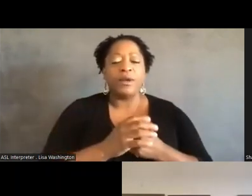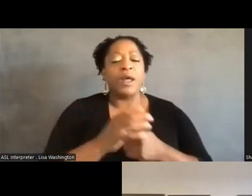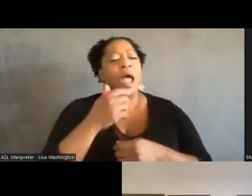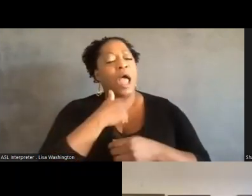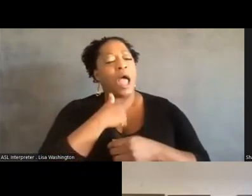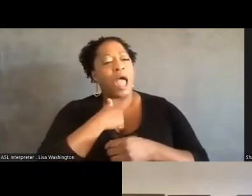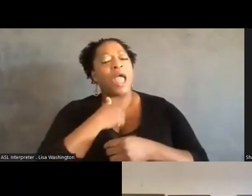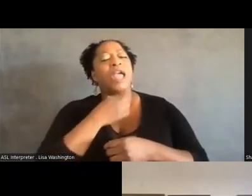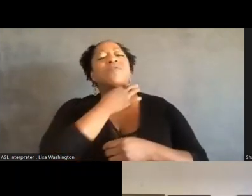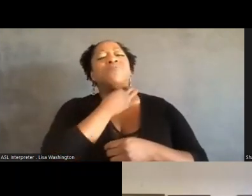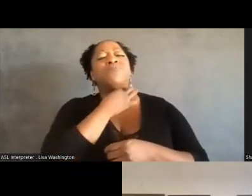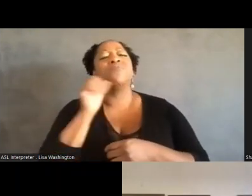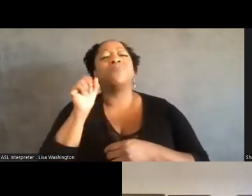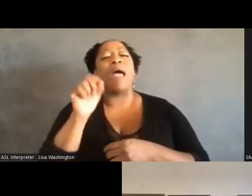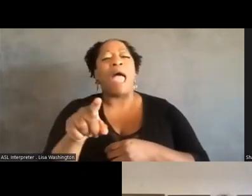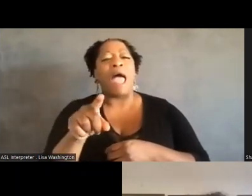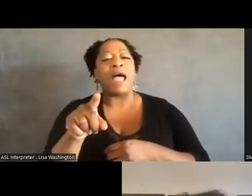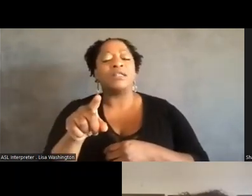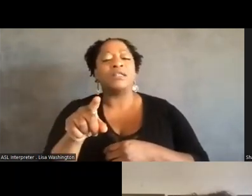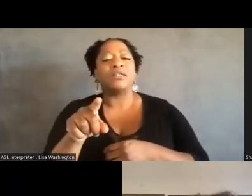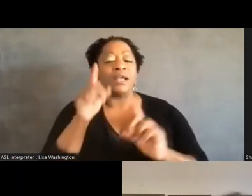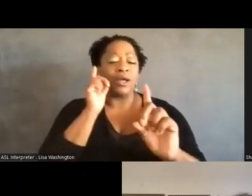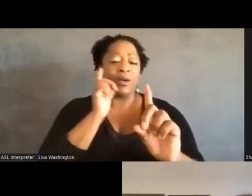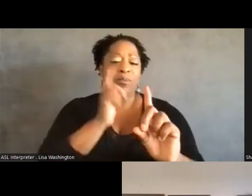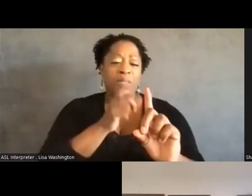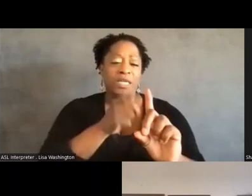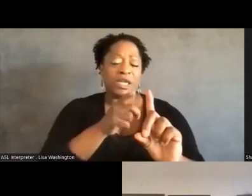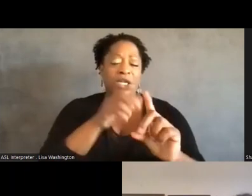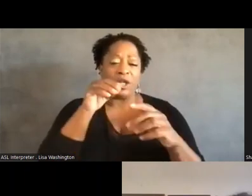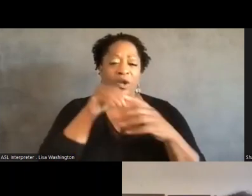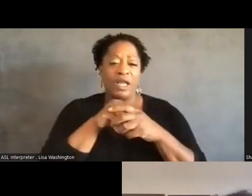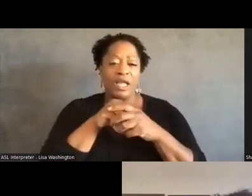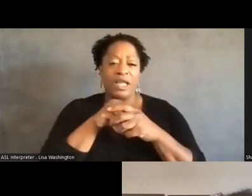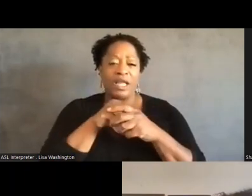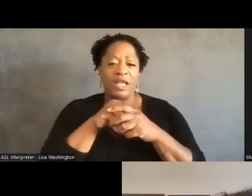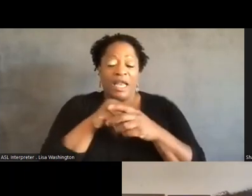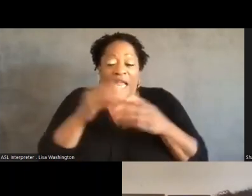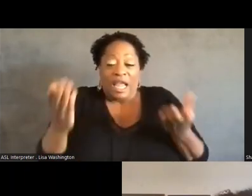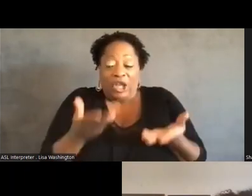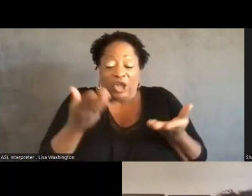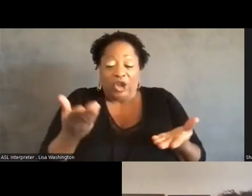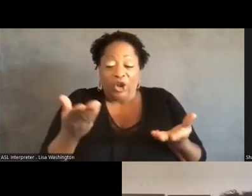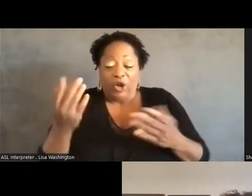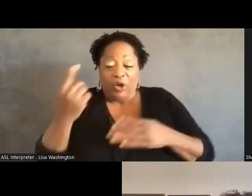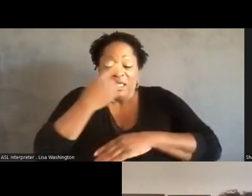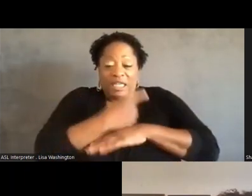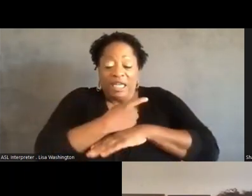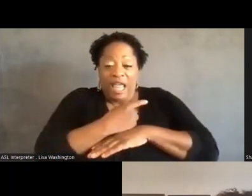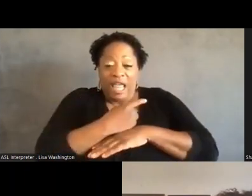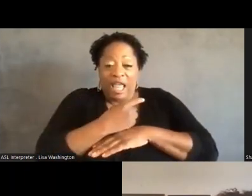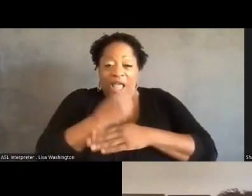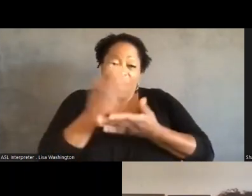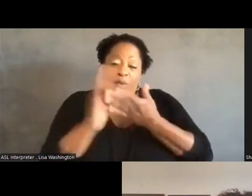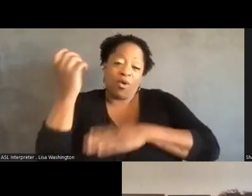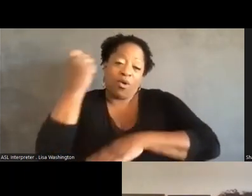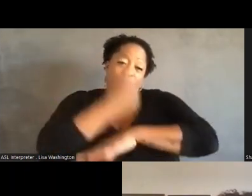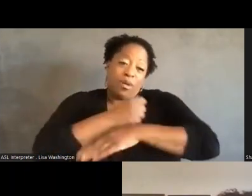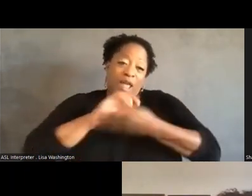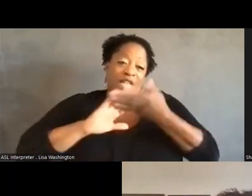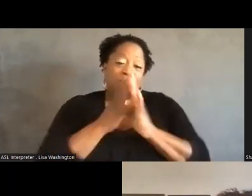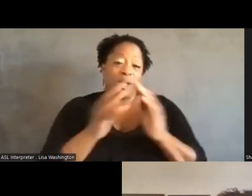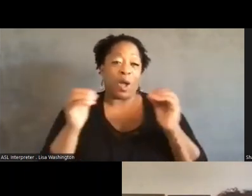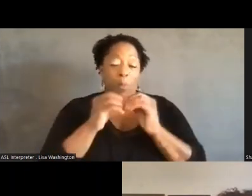I want to ask this question particularly in kind of our moment where abolition has become much more popular,